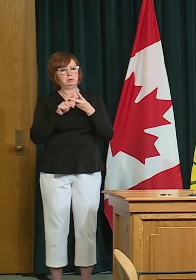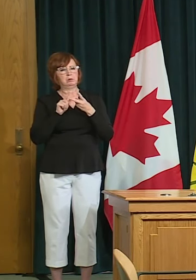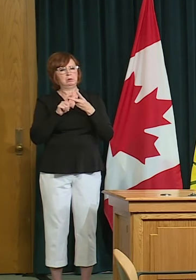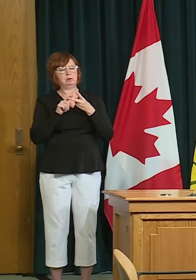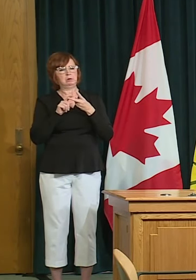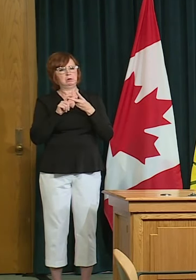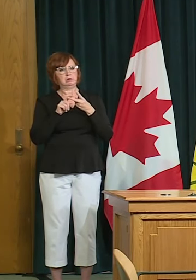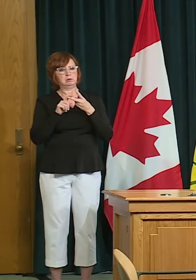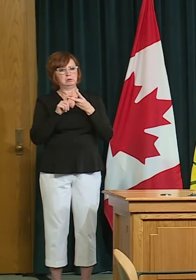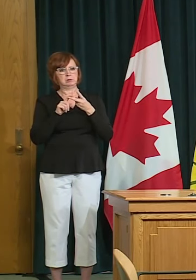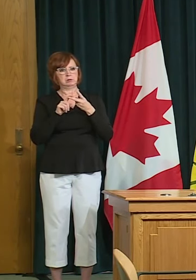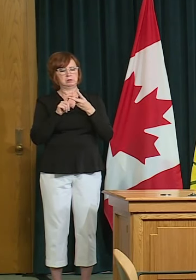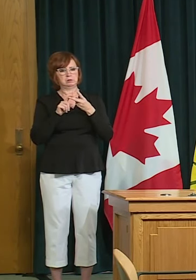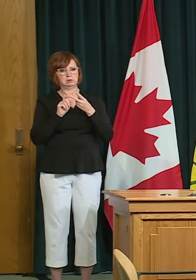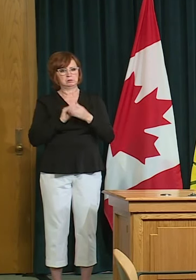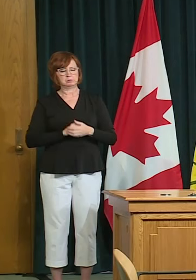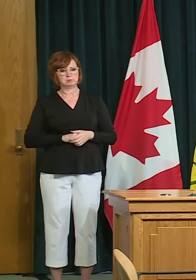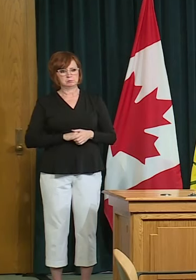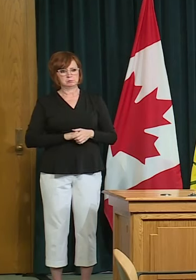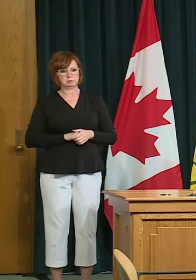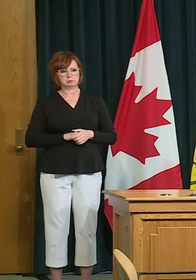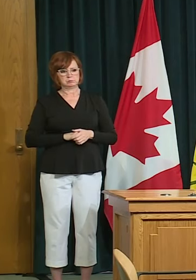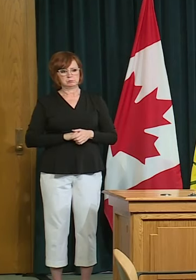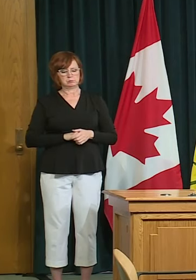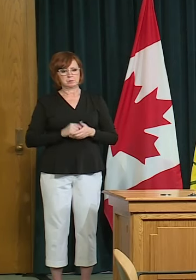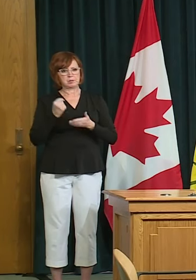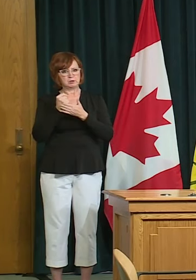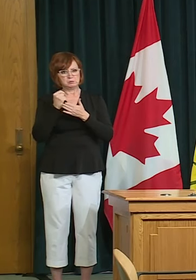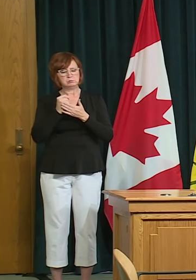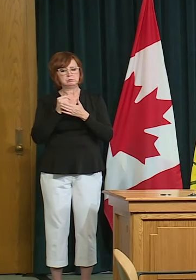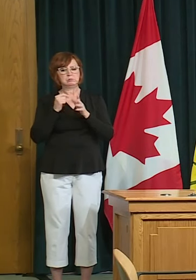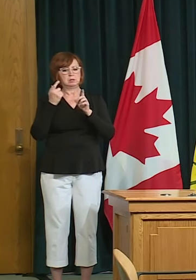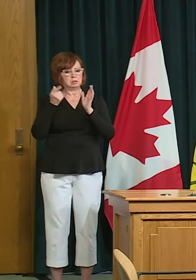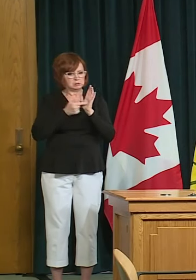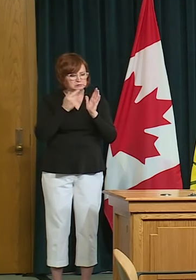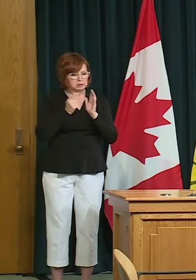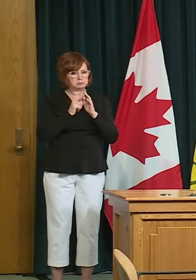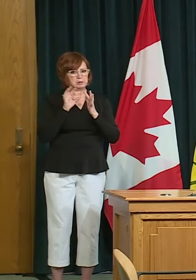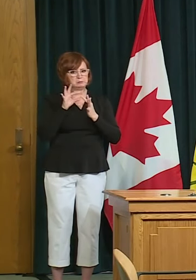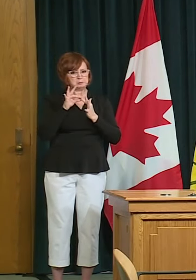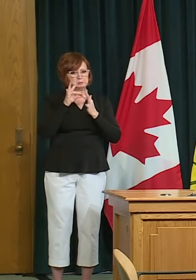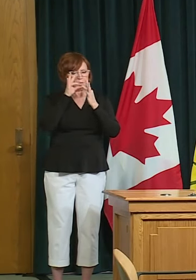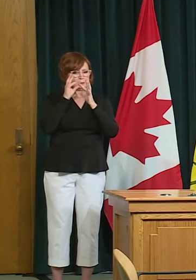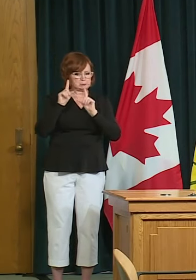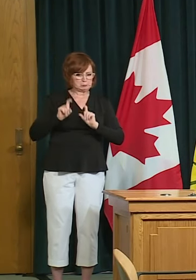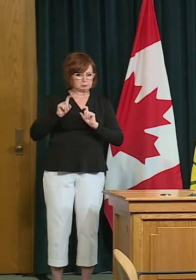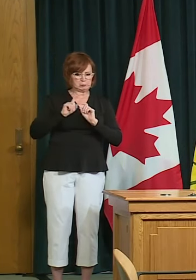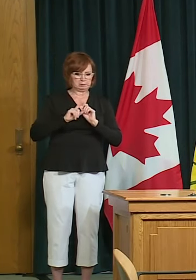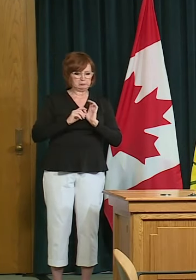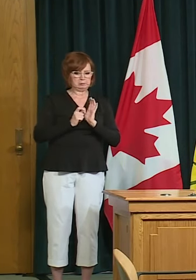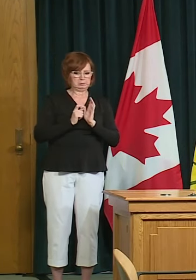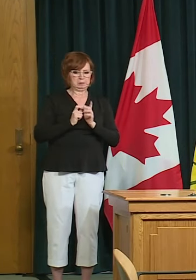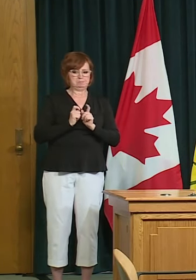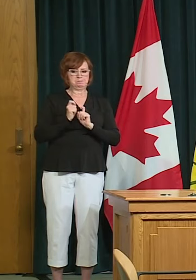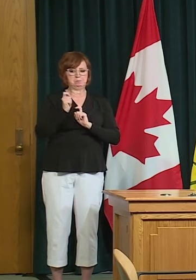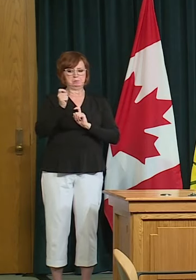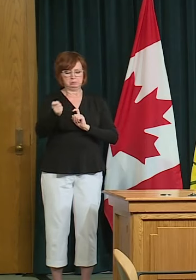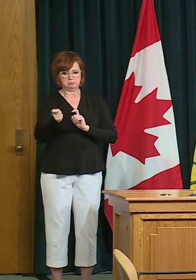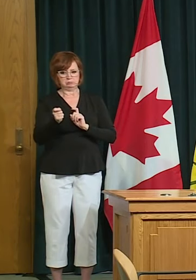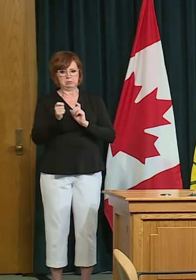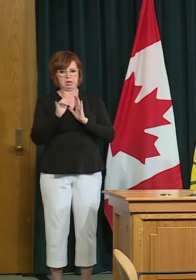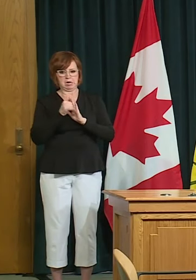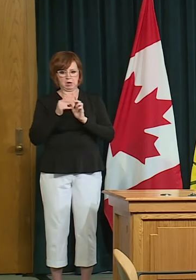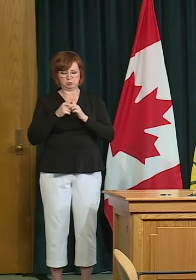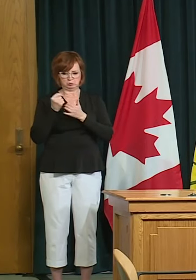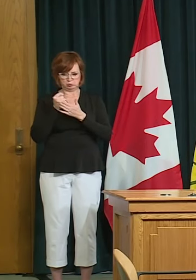treatments is done in a systematic way as part of clinical trials so that clinicians can learn in real time about which